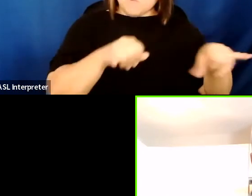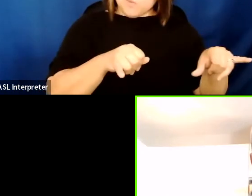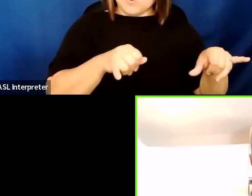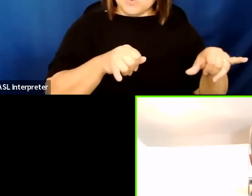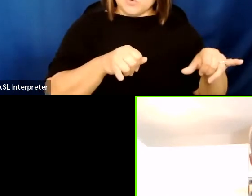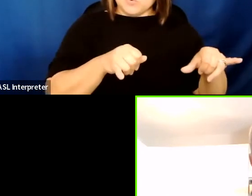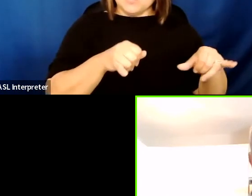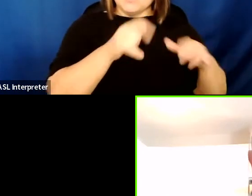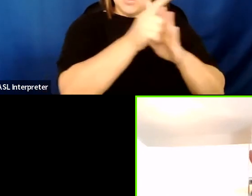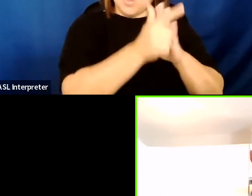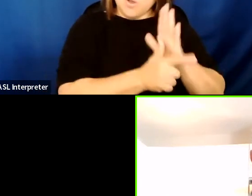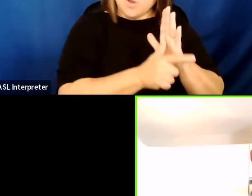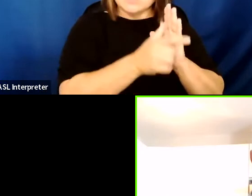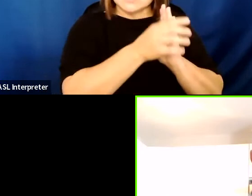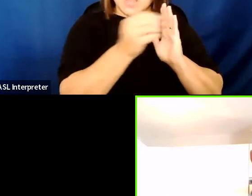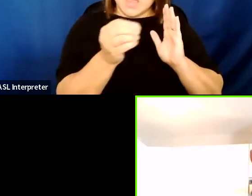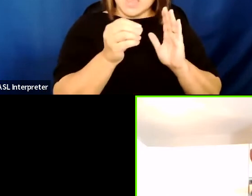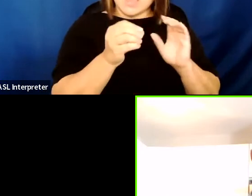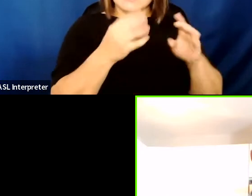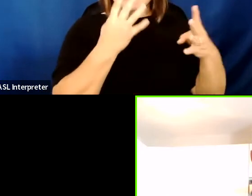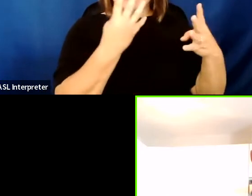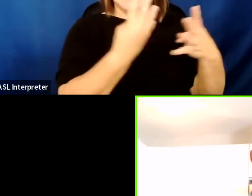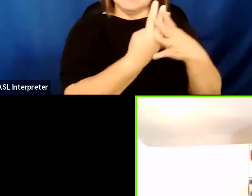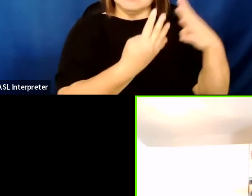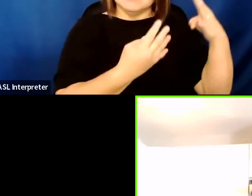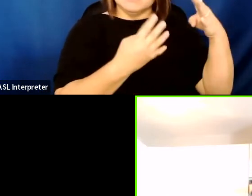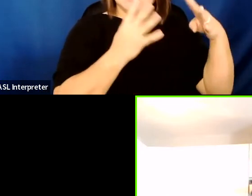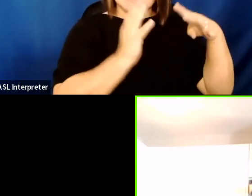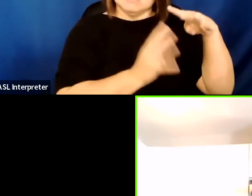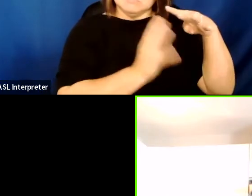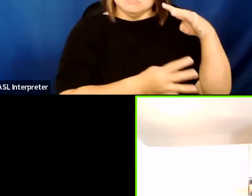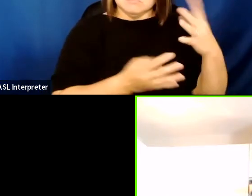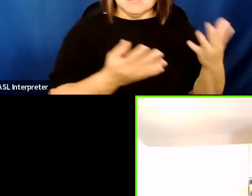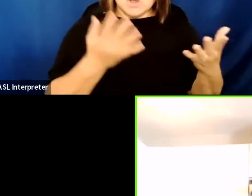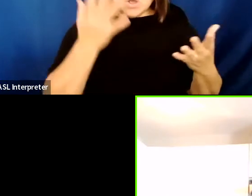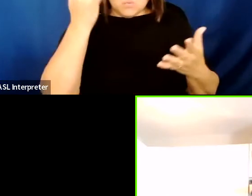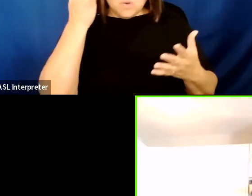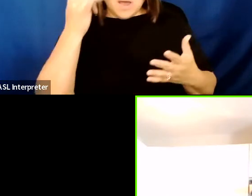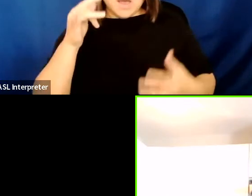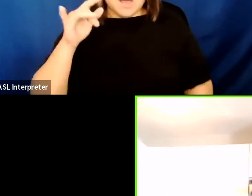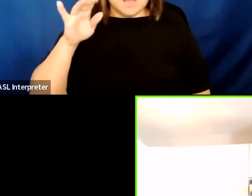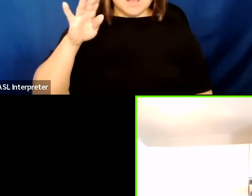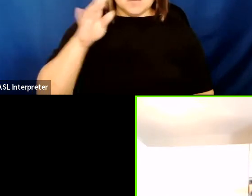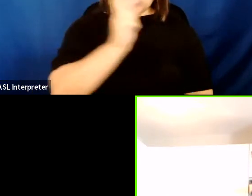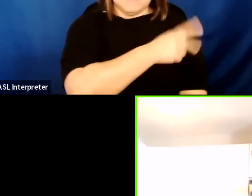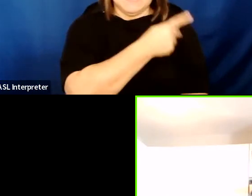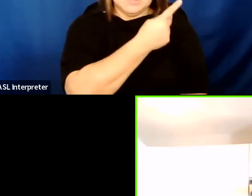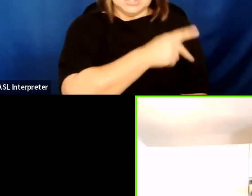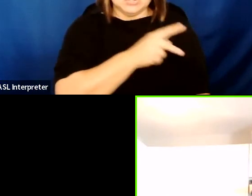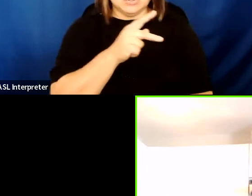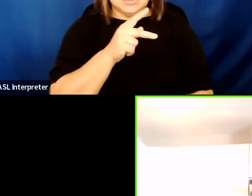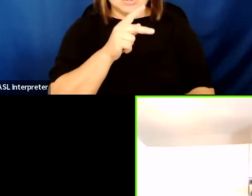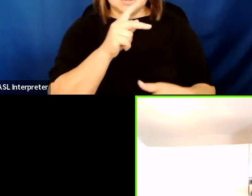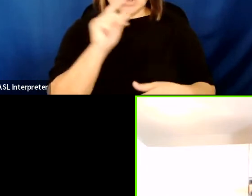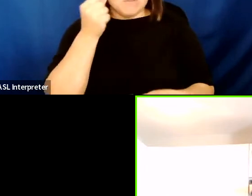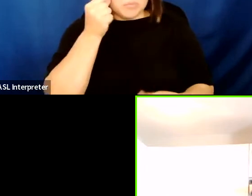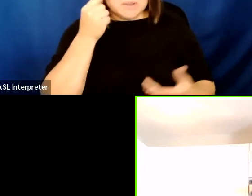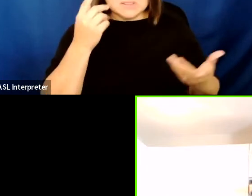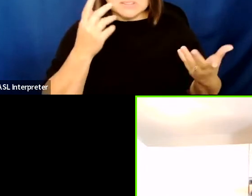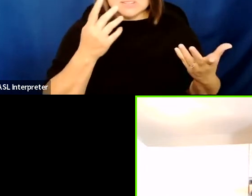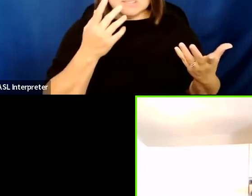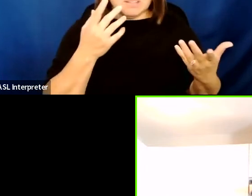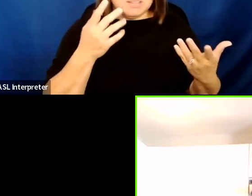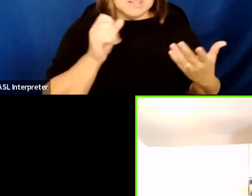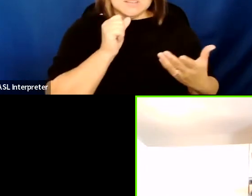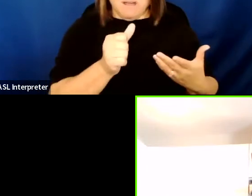So the question is, why are provincial governments selling their own reputations by getting their hands dirty in this awful business? It doesn't make any